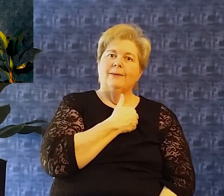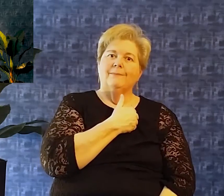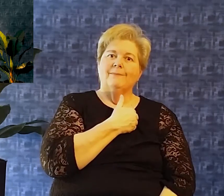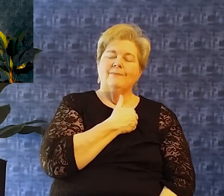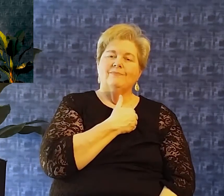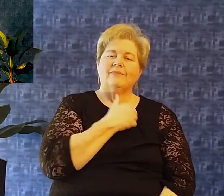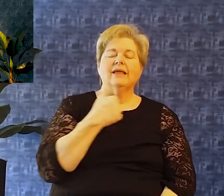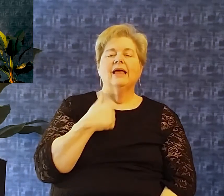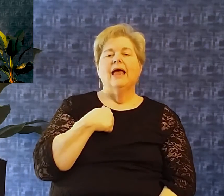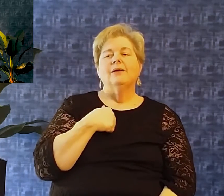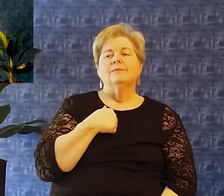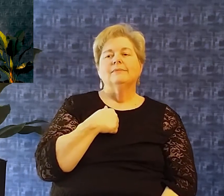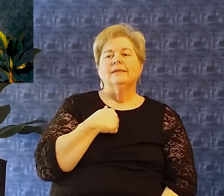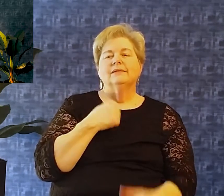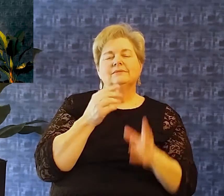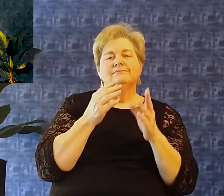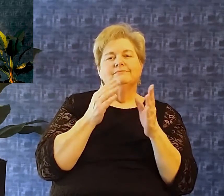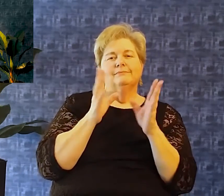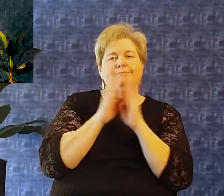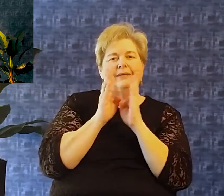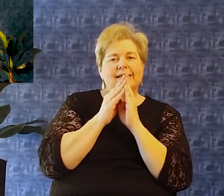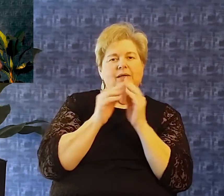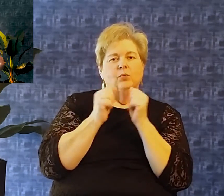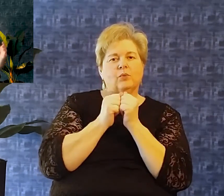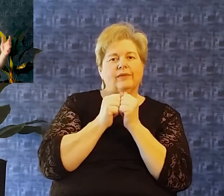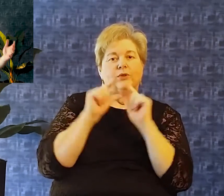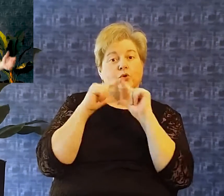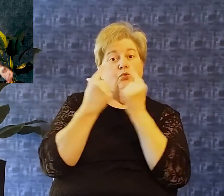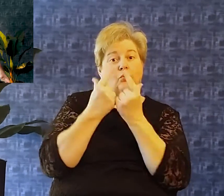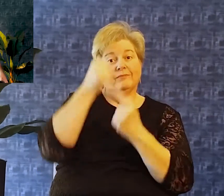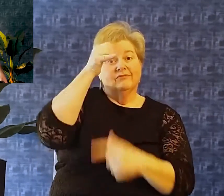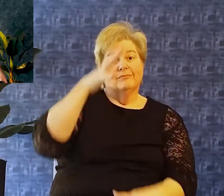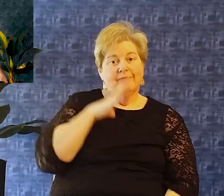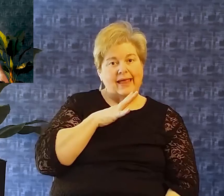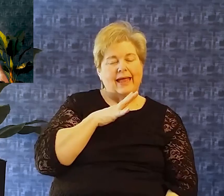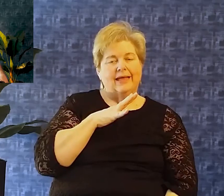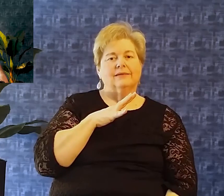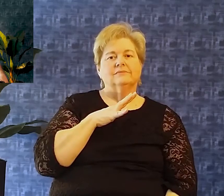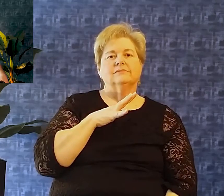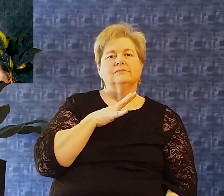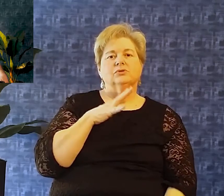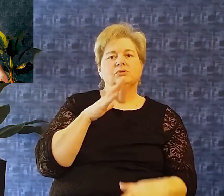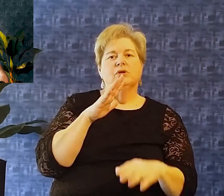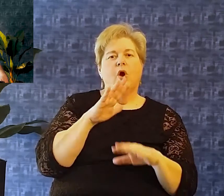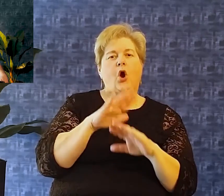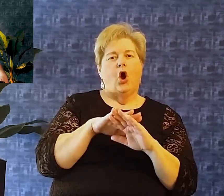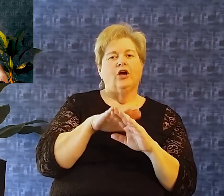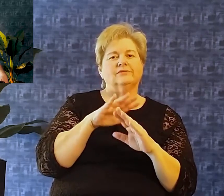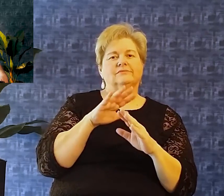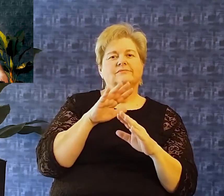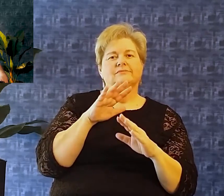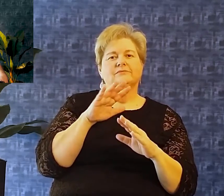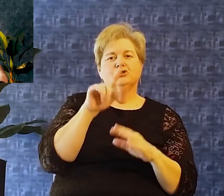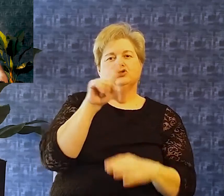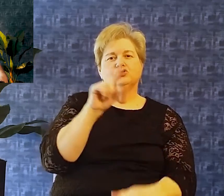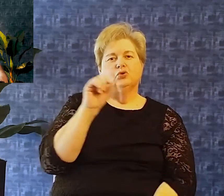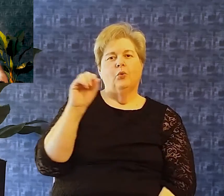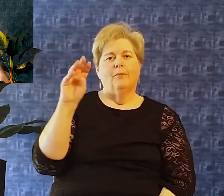ours I've been meeting off and on With a group of men Who have been getting together In a virtual